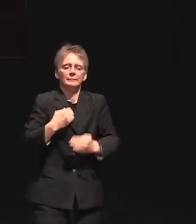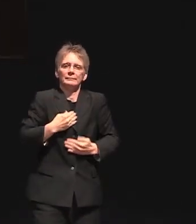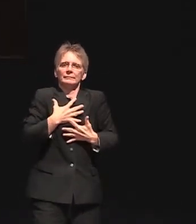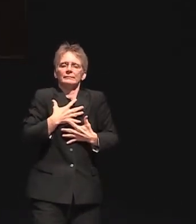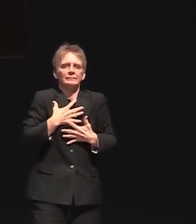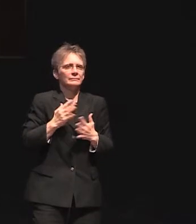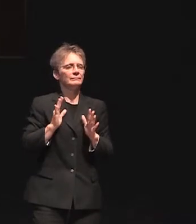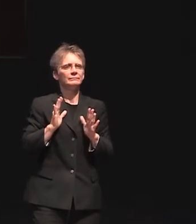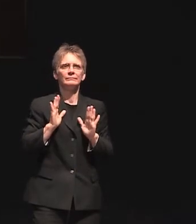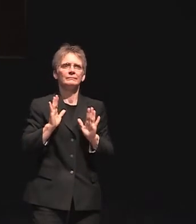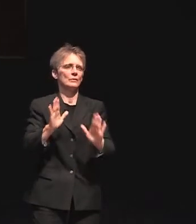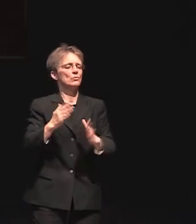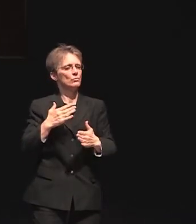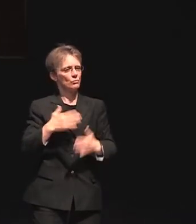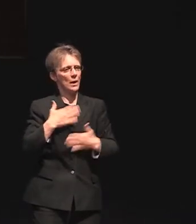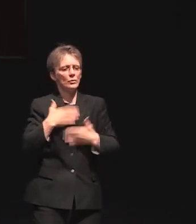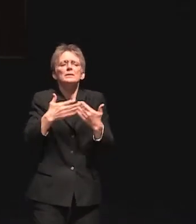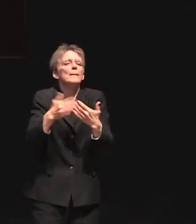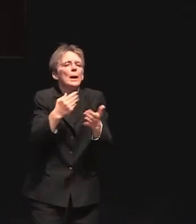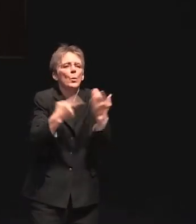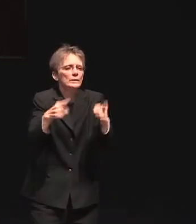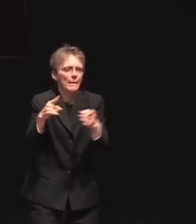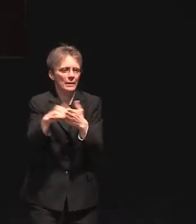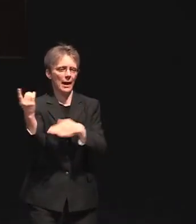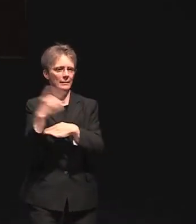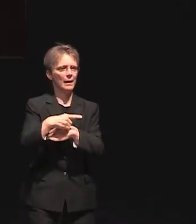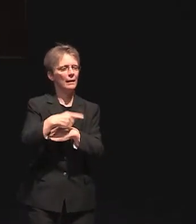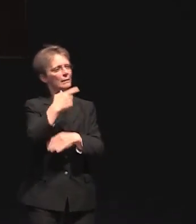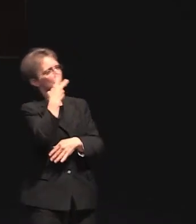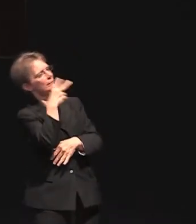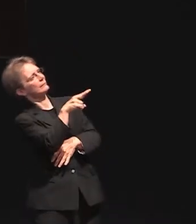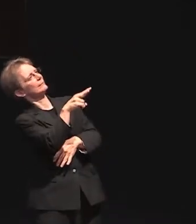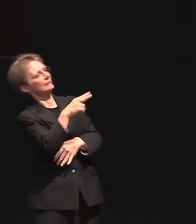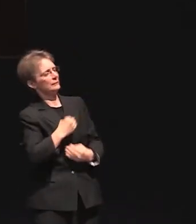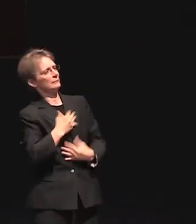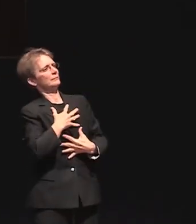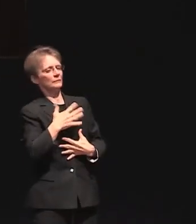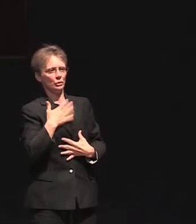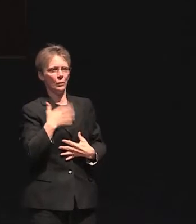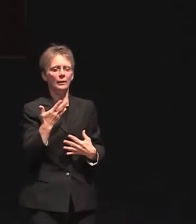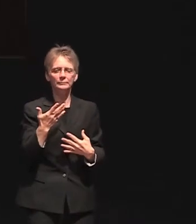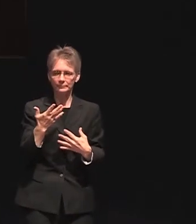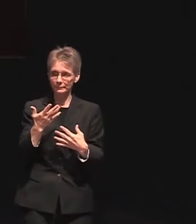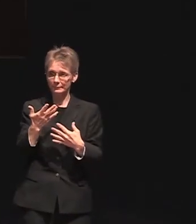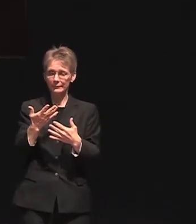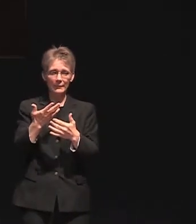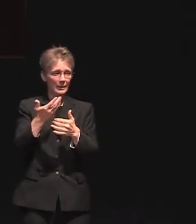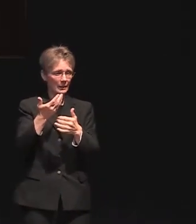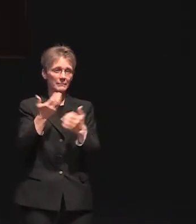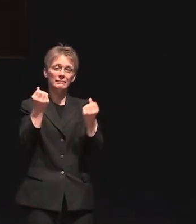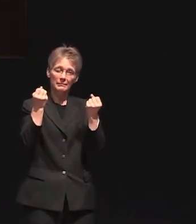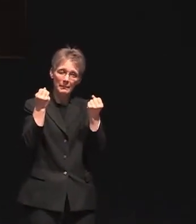what the day it gives me great joy and each time over the course of this year that I come through the tunnel and that's